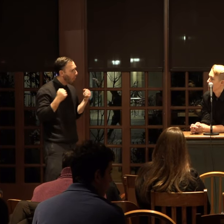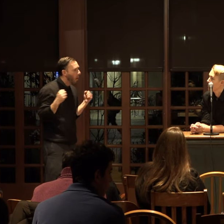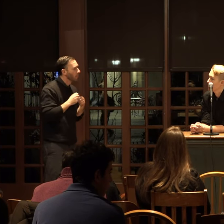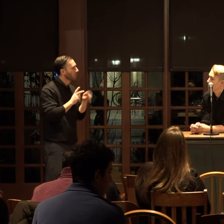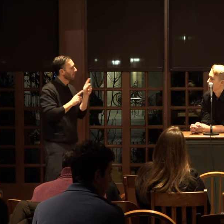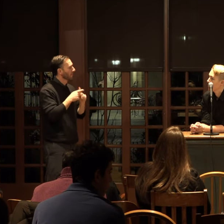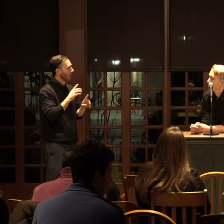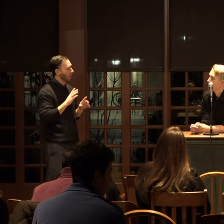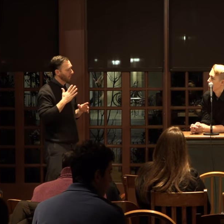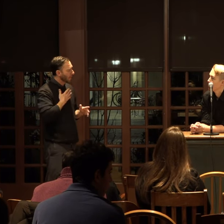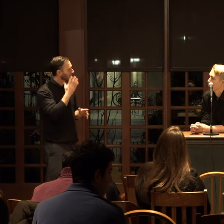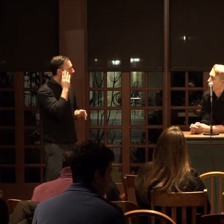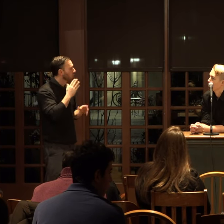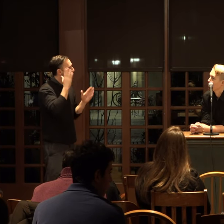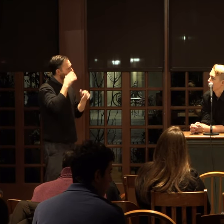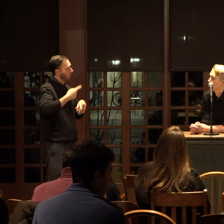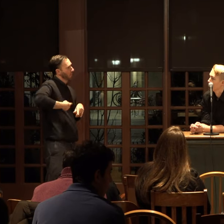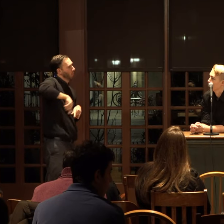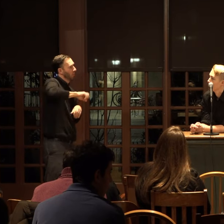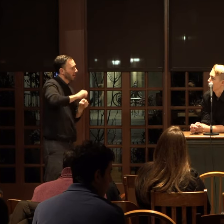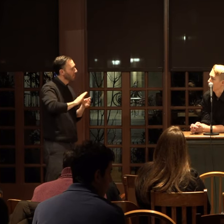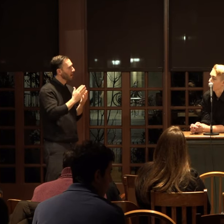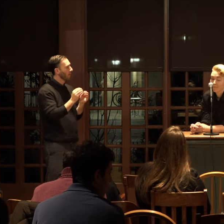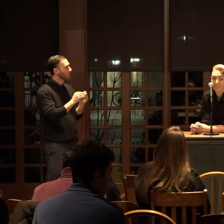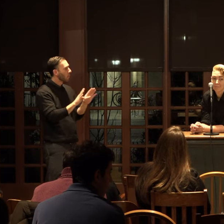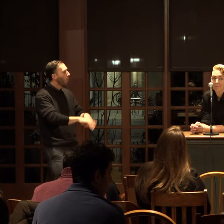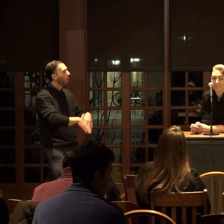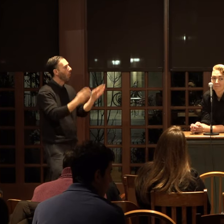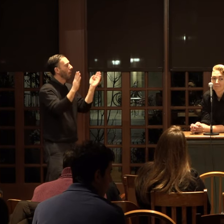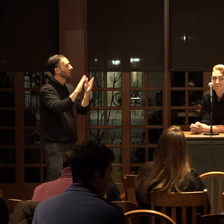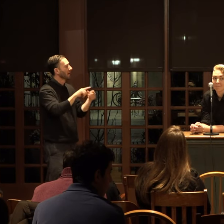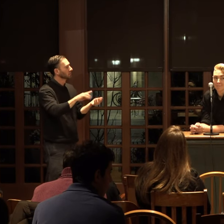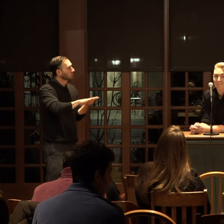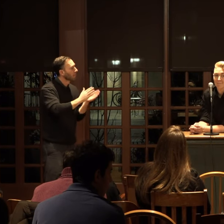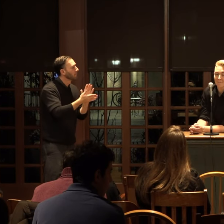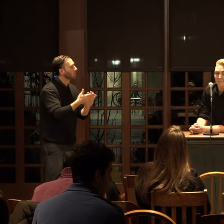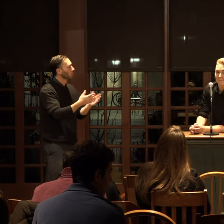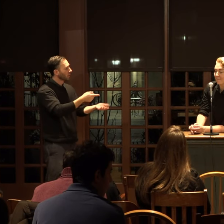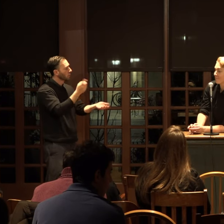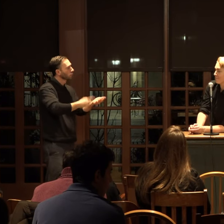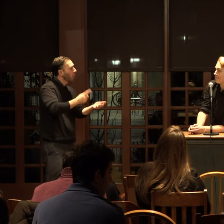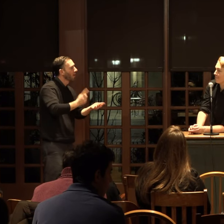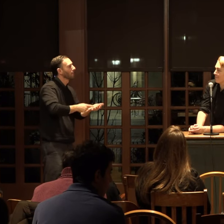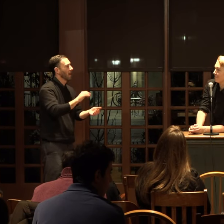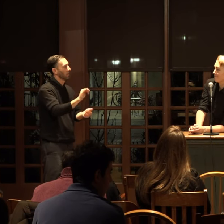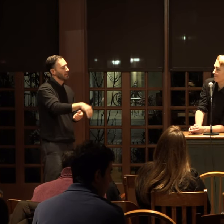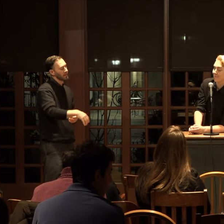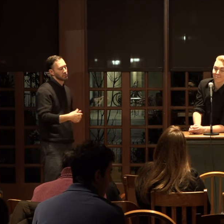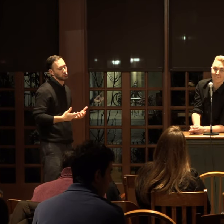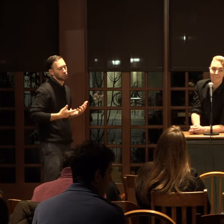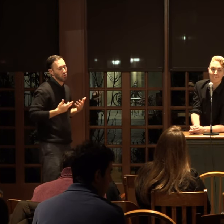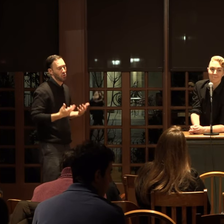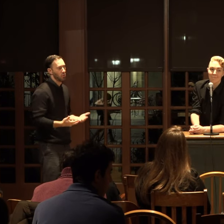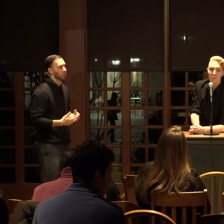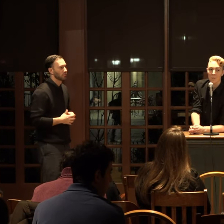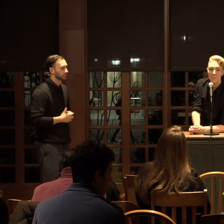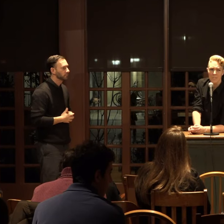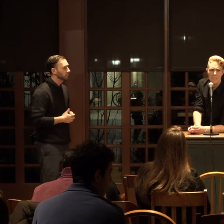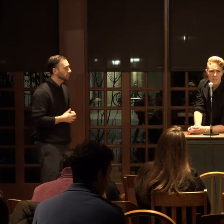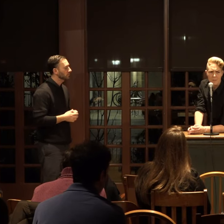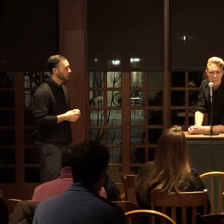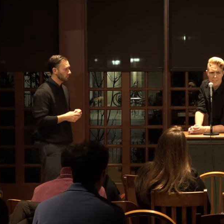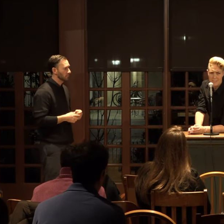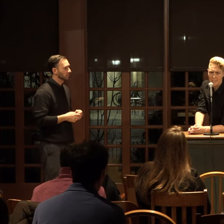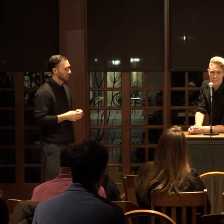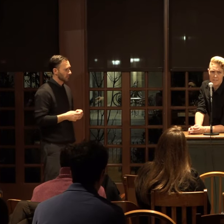experiences in the hope that we can become more open as a community and talking about that. So, I guess,